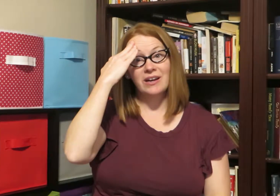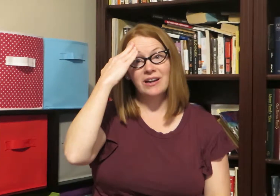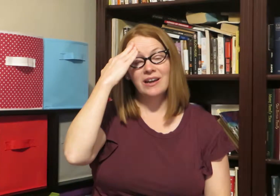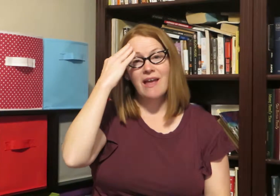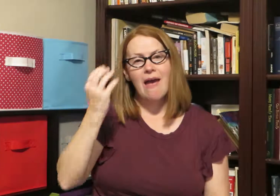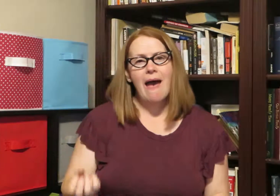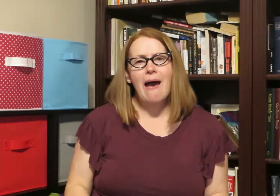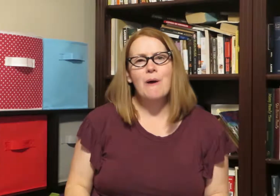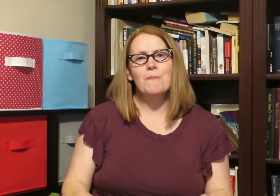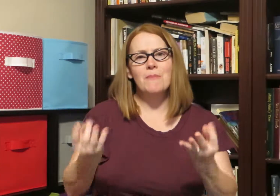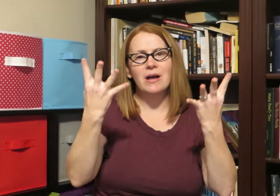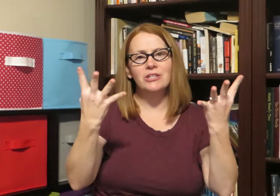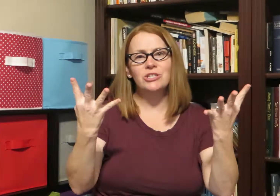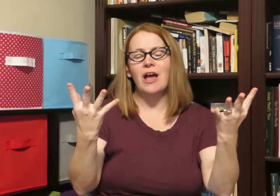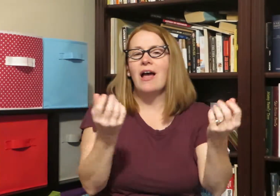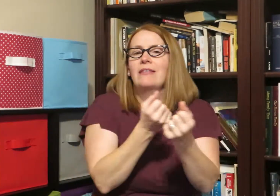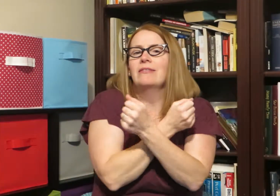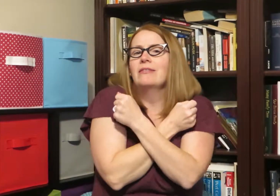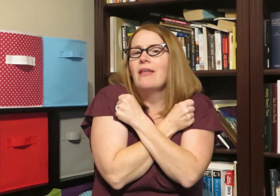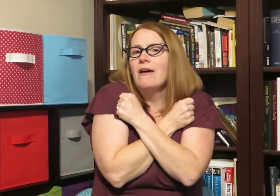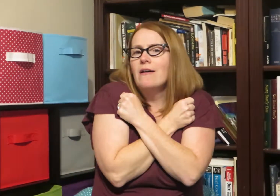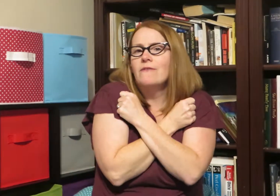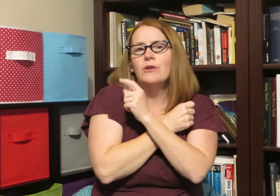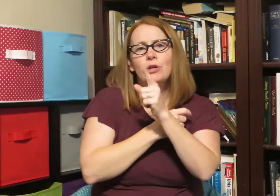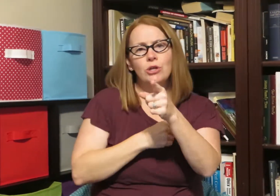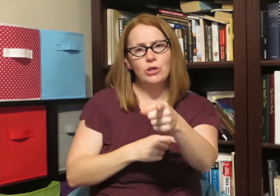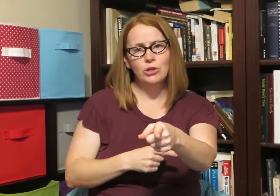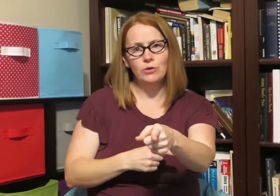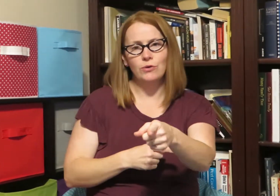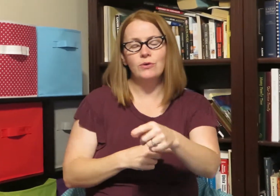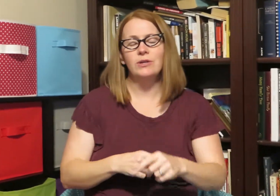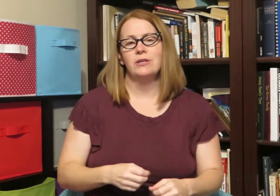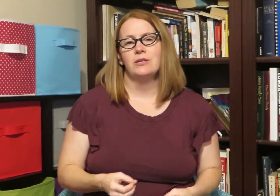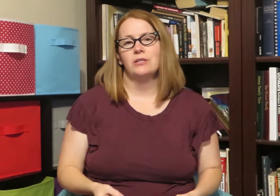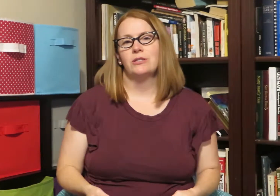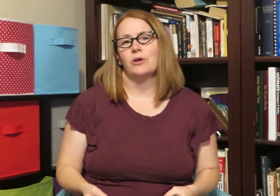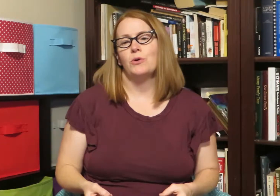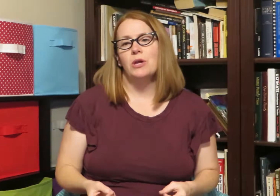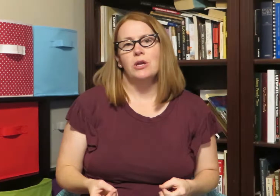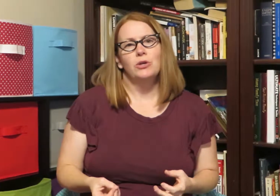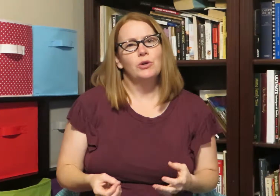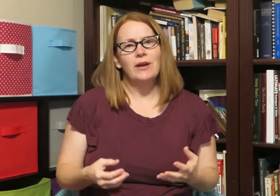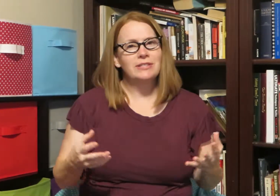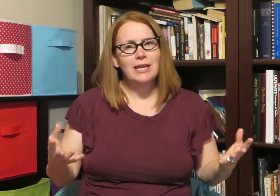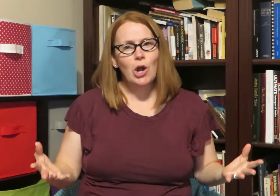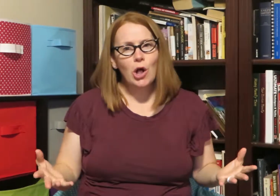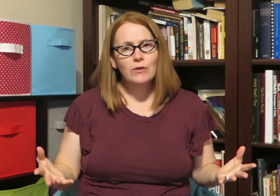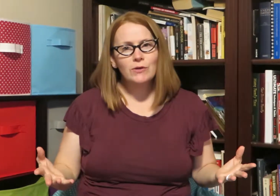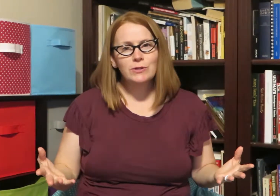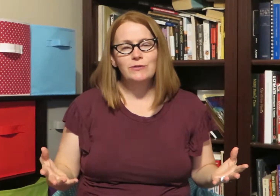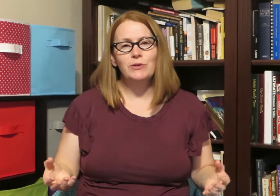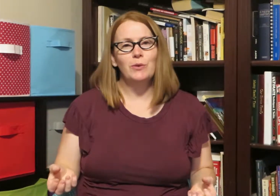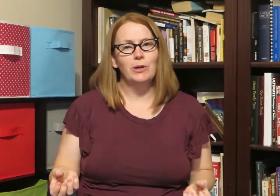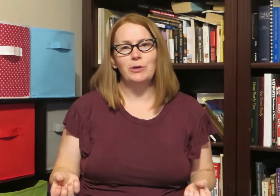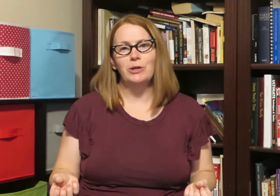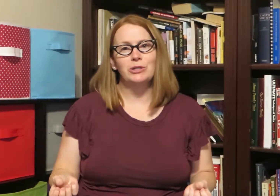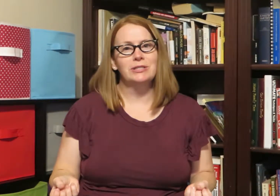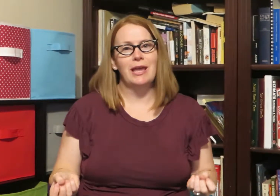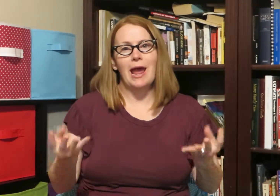how much I love you so you don't have to sign all of those if you don't want you can just say